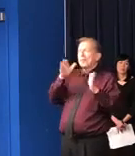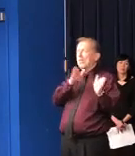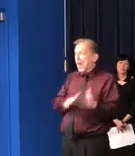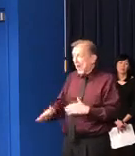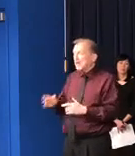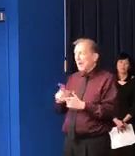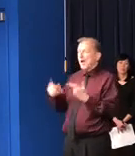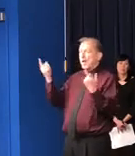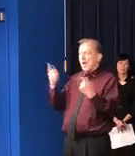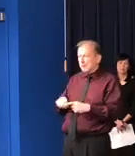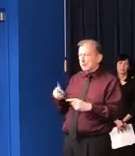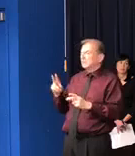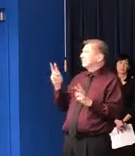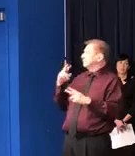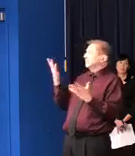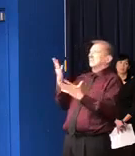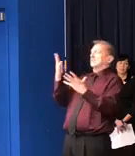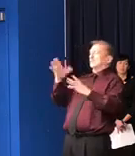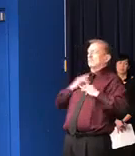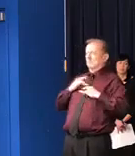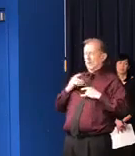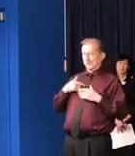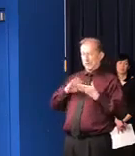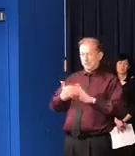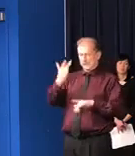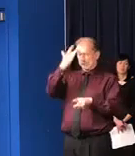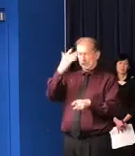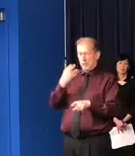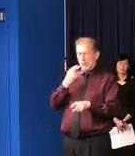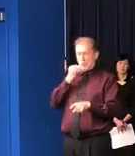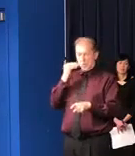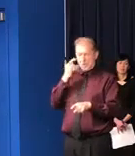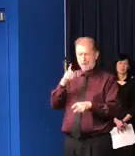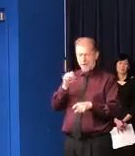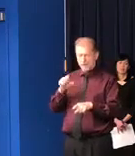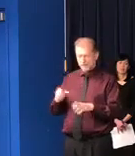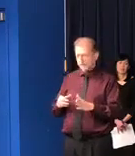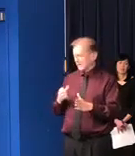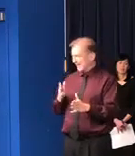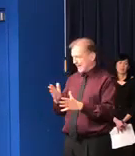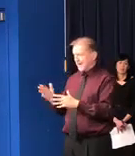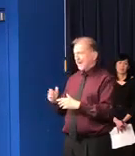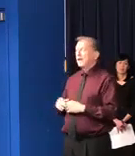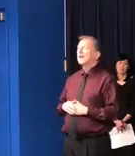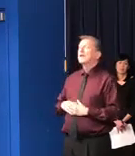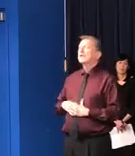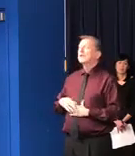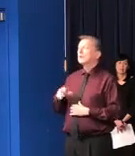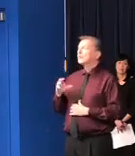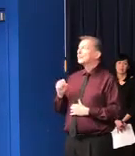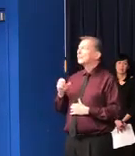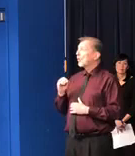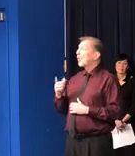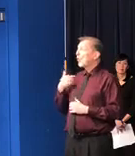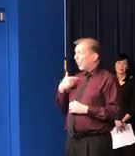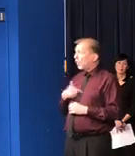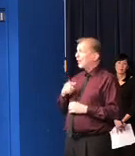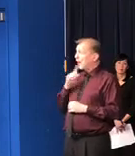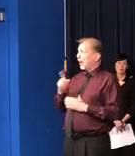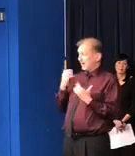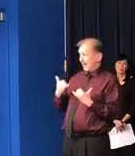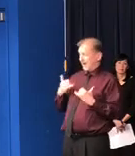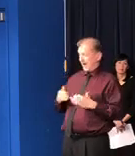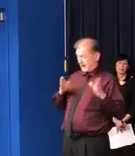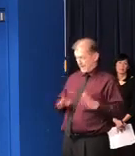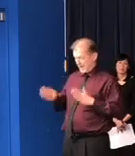before I, you know, we ever came across this virus and the crisis that we're in now. So we're working hard to